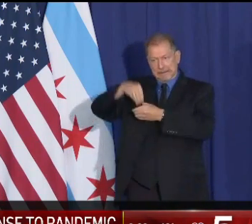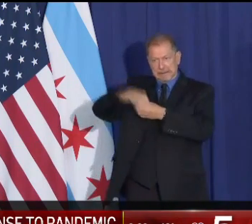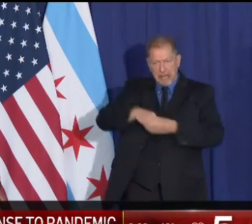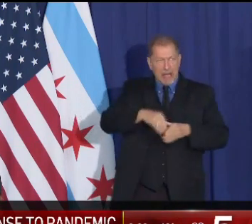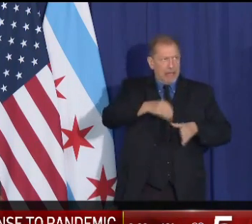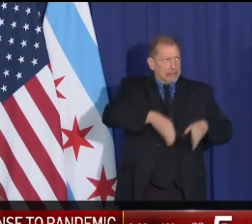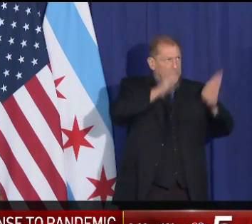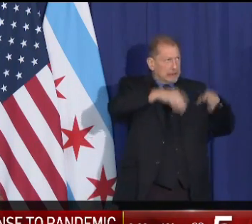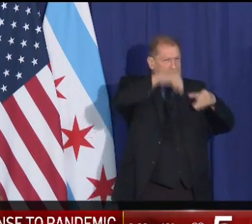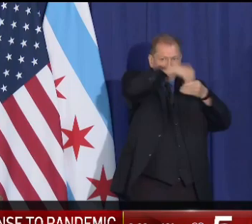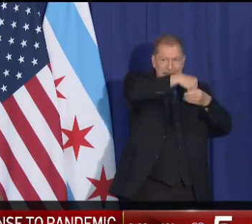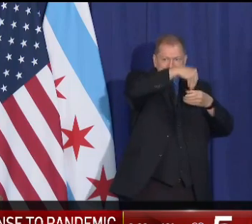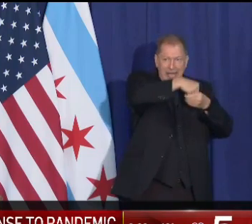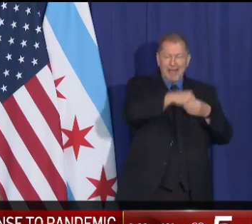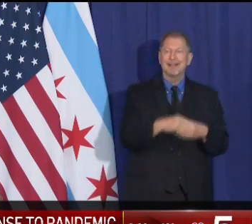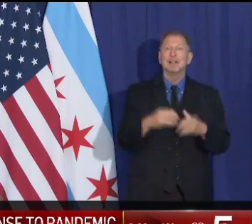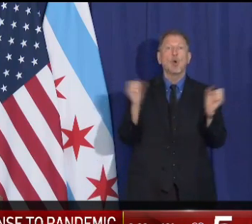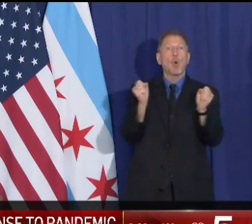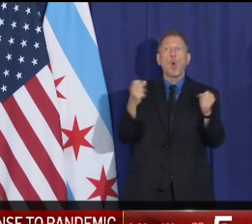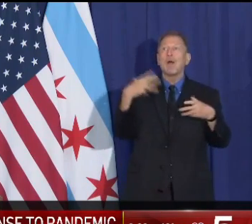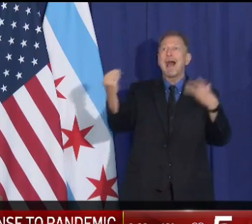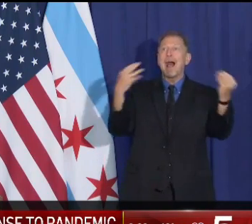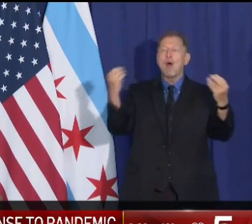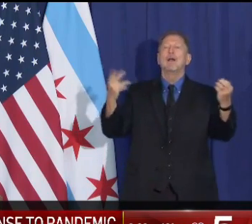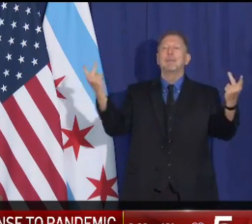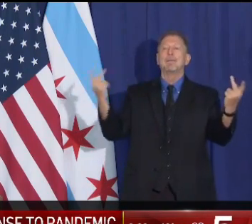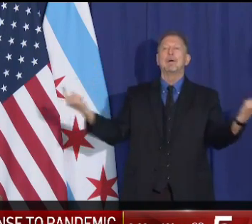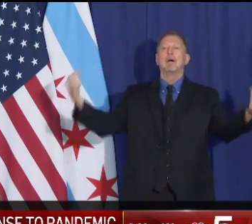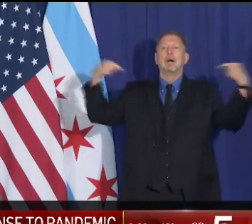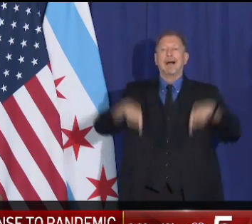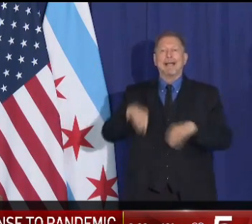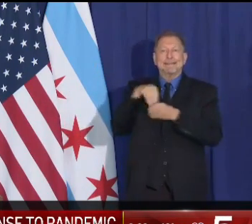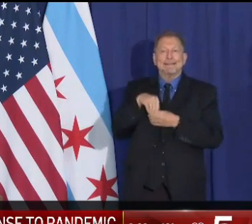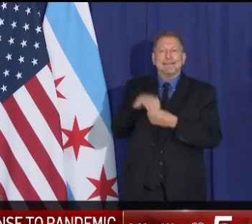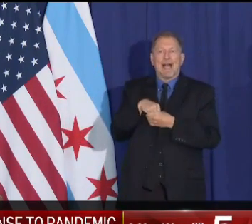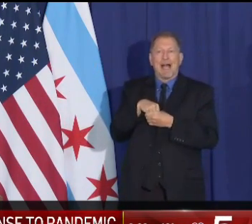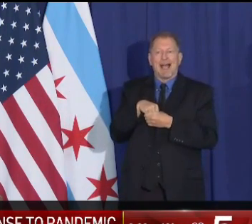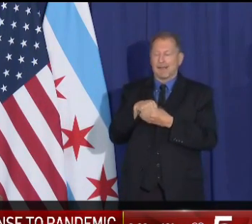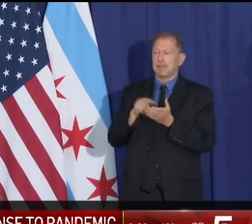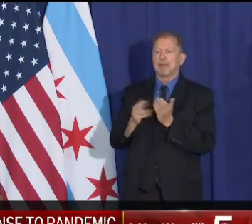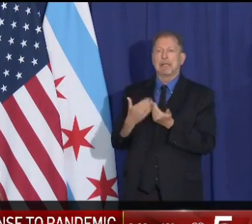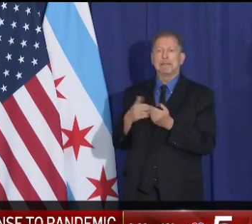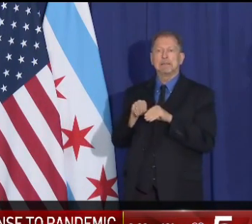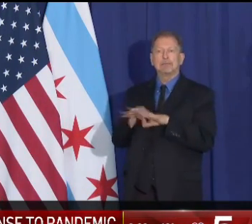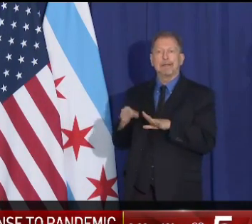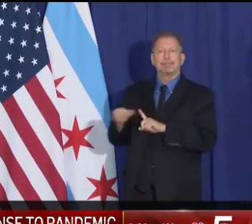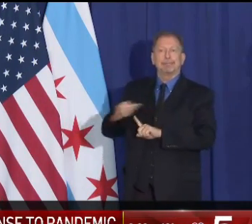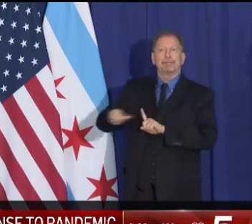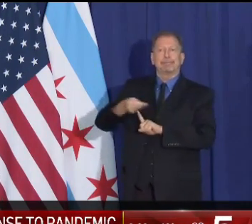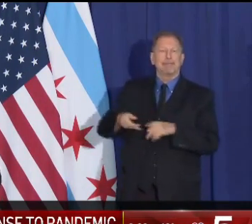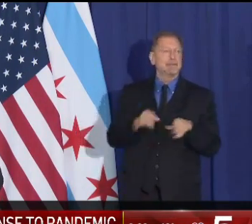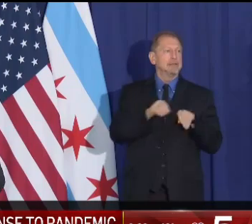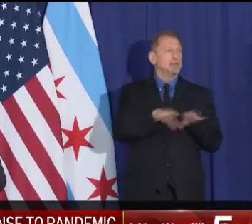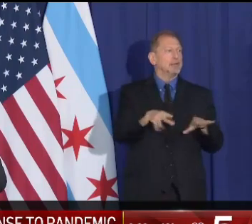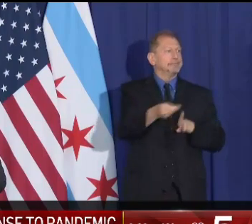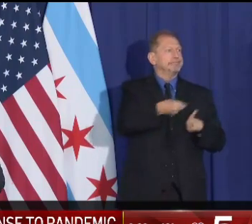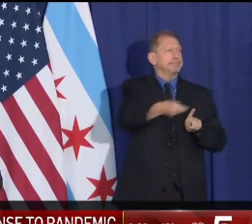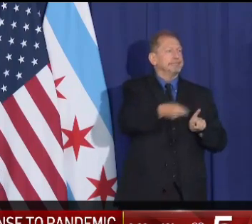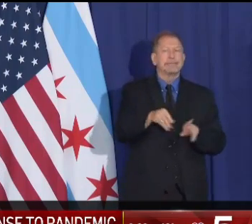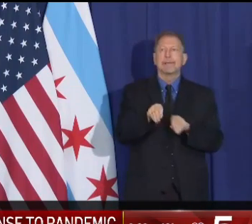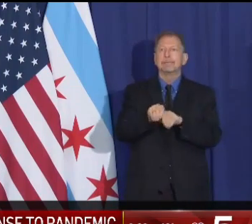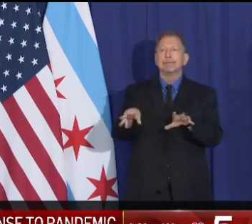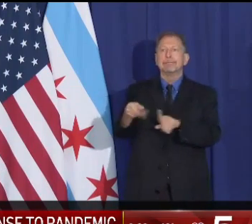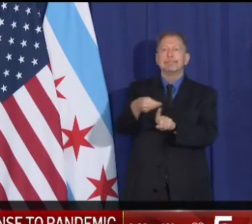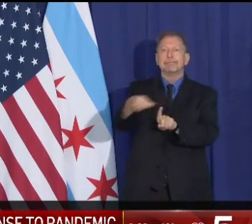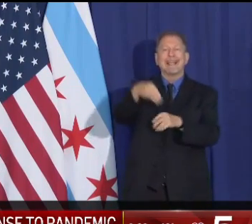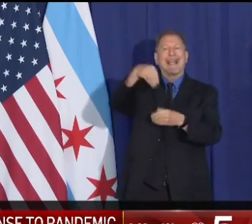time indoors, the chances of outbreaks and new cases go up exponentially. We've been talking about these kinds of risks